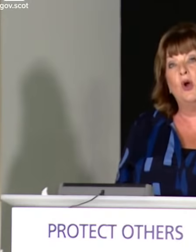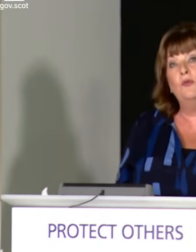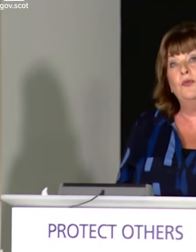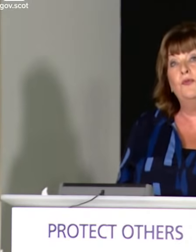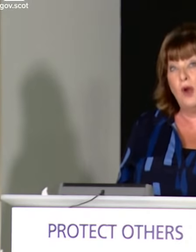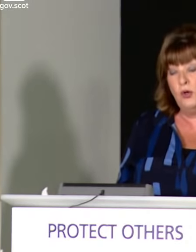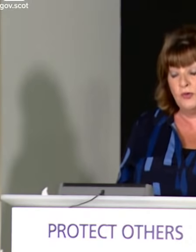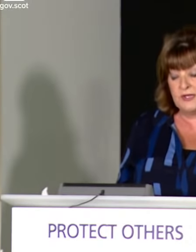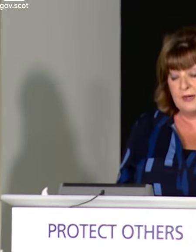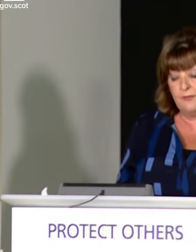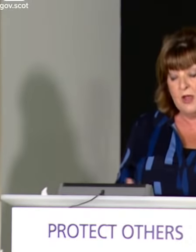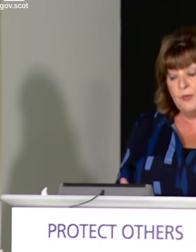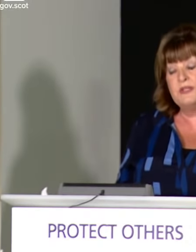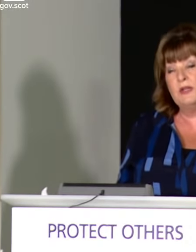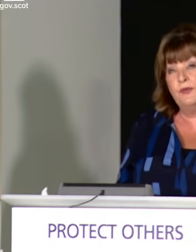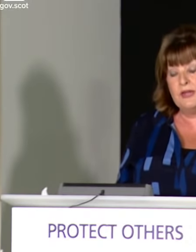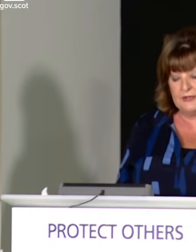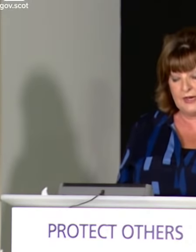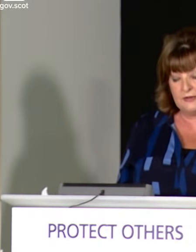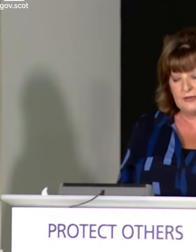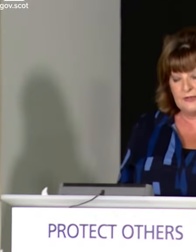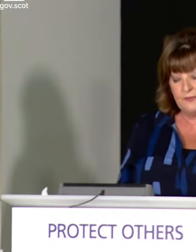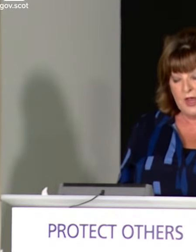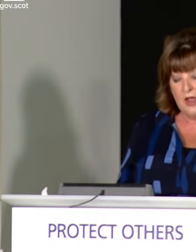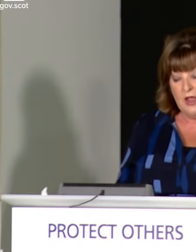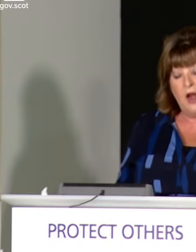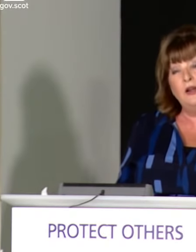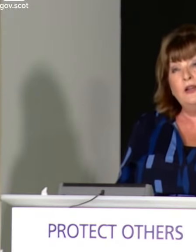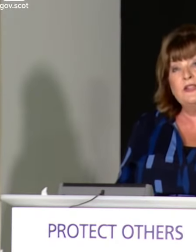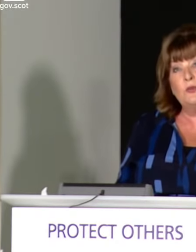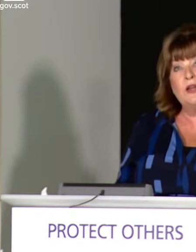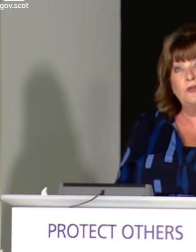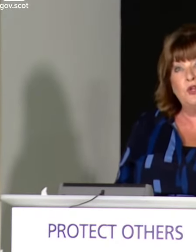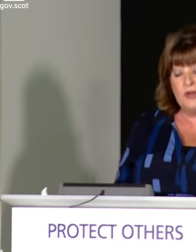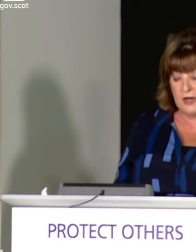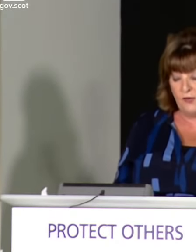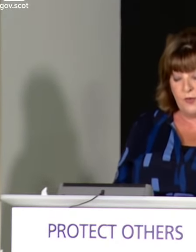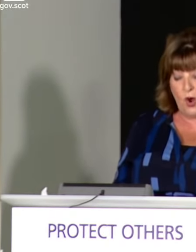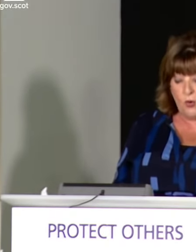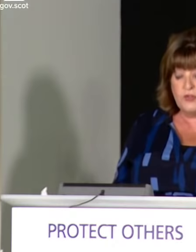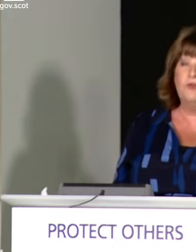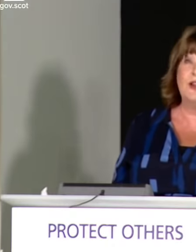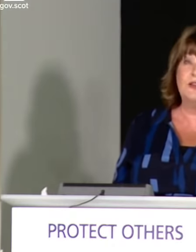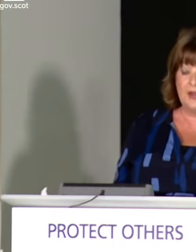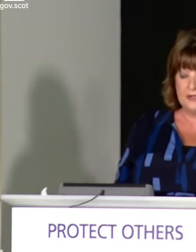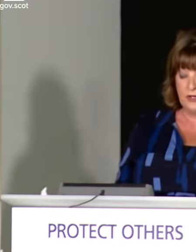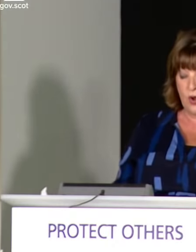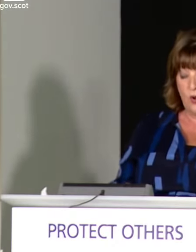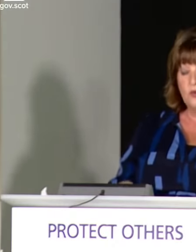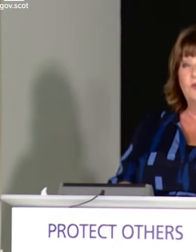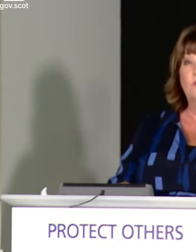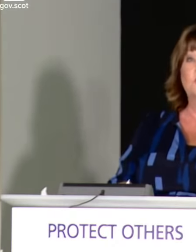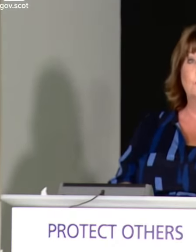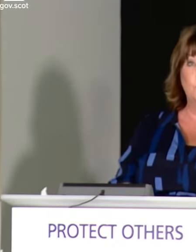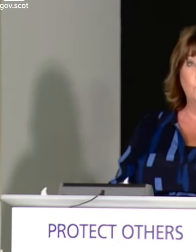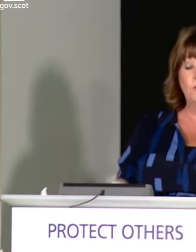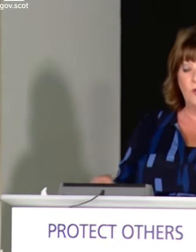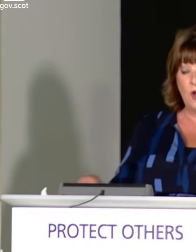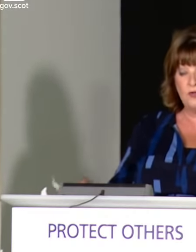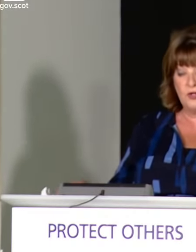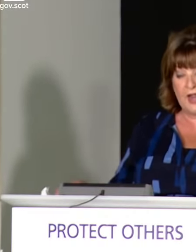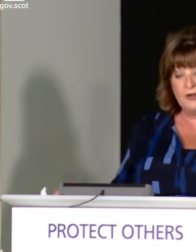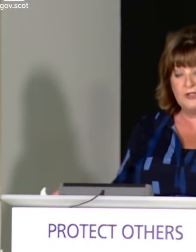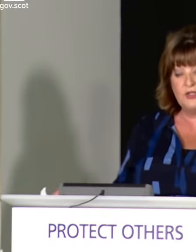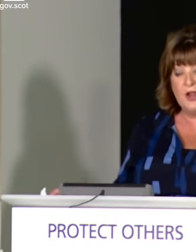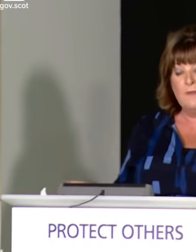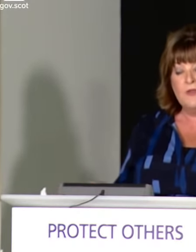extension of the furlough scheme, particularly for key sectors. Earlier this week, the UK Government also recognised our calls for more support